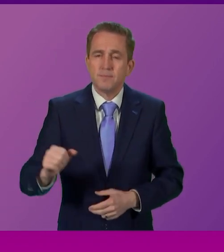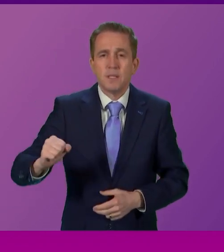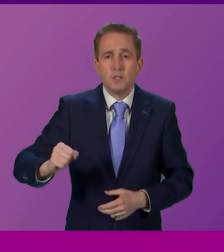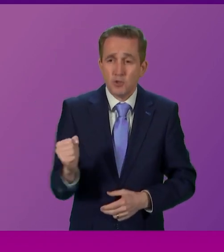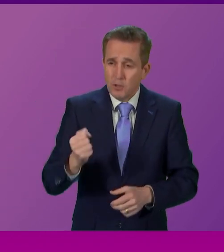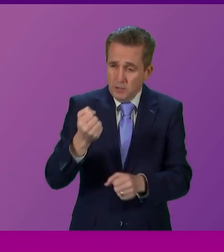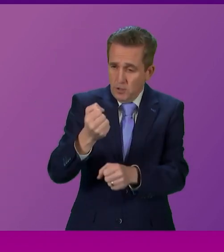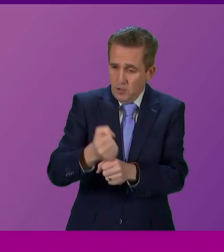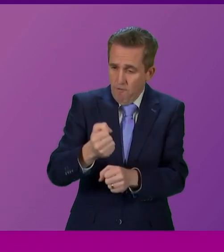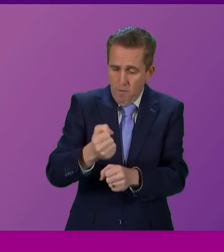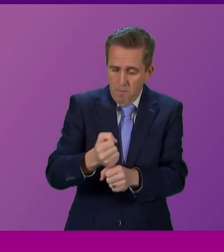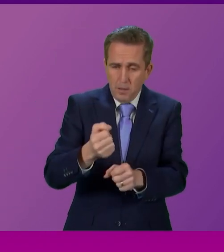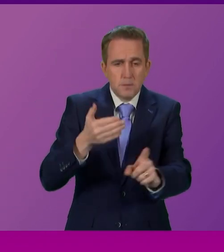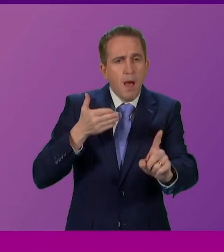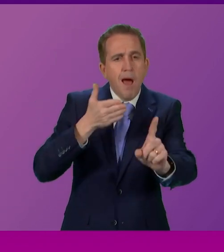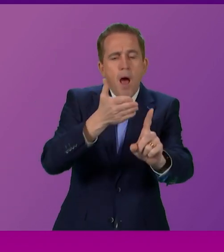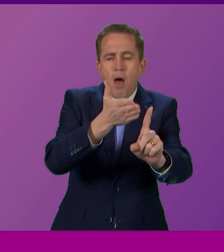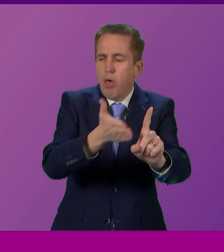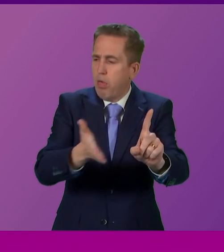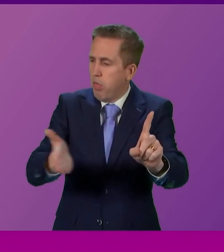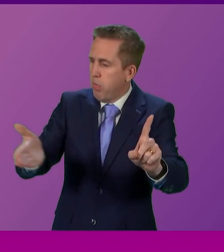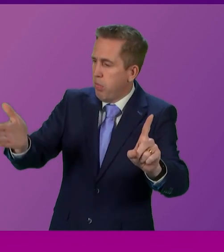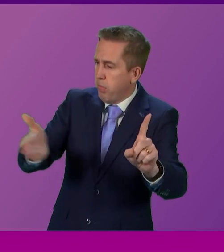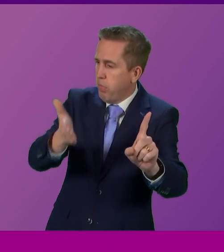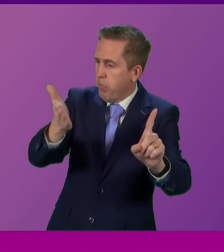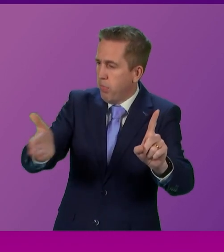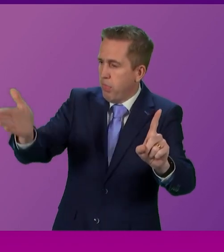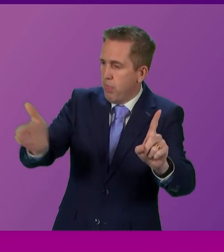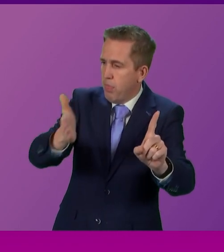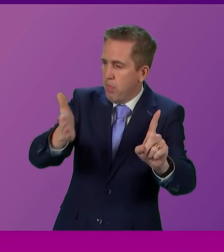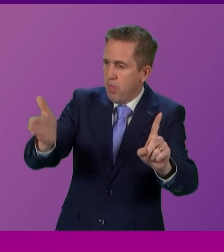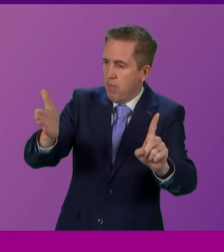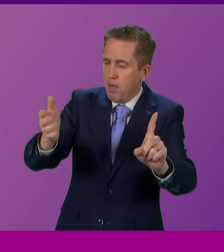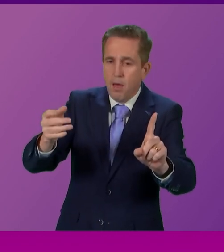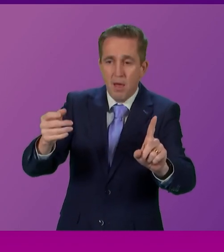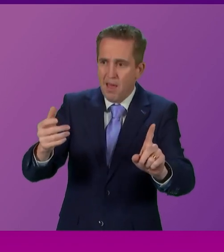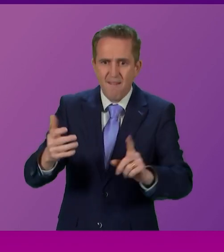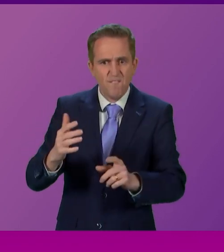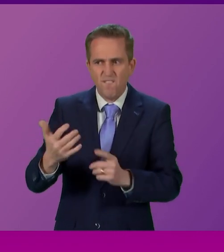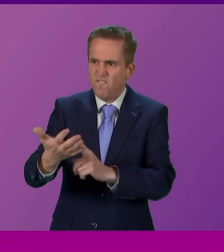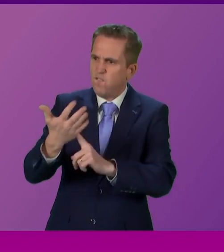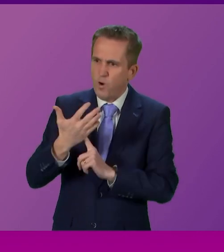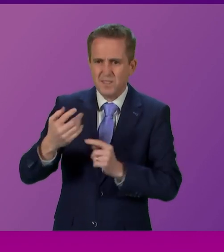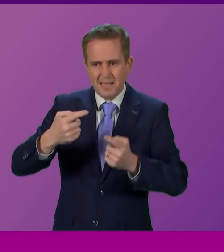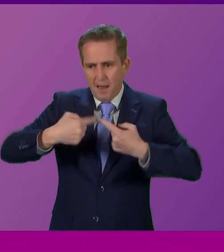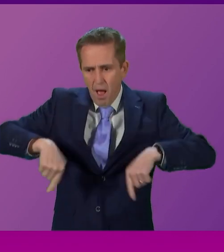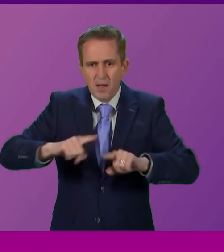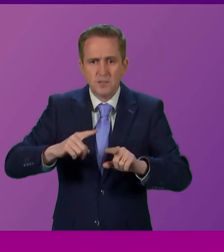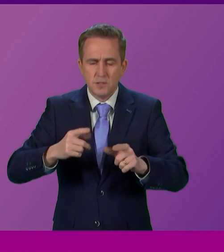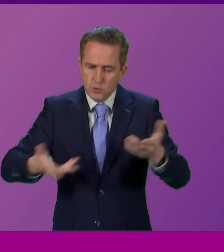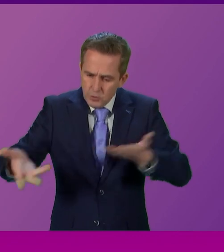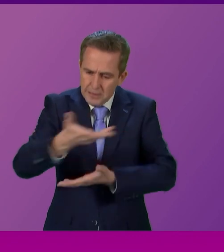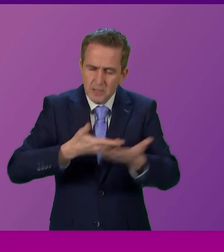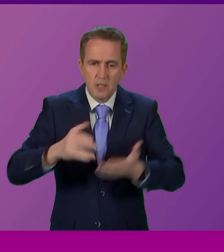have lost focus, and instead they are once again forcing us to discuss their grievance agenda.